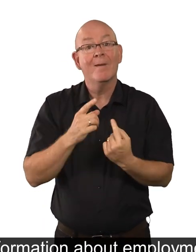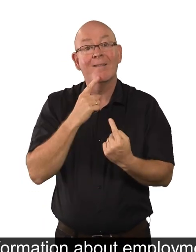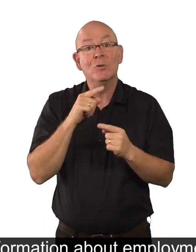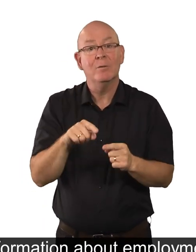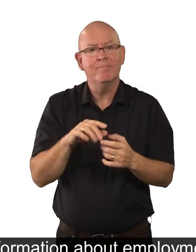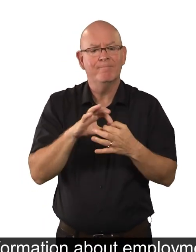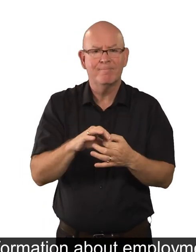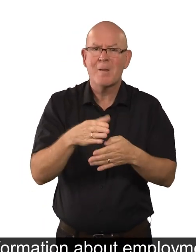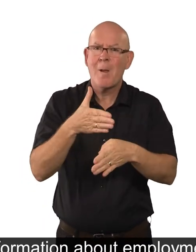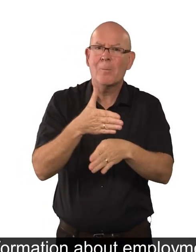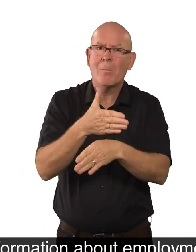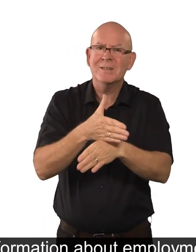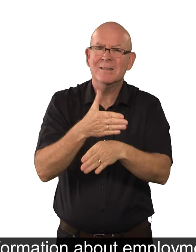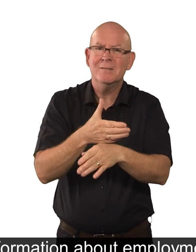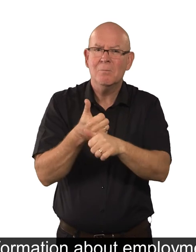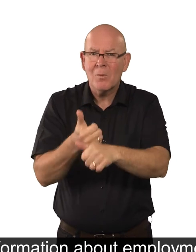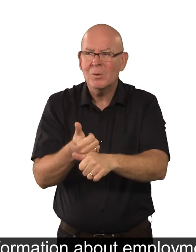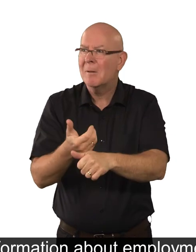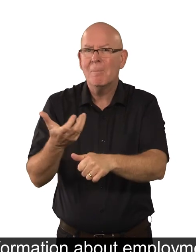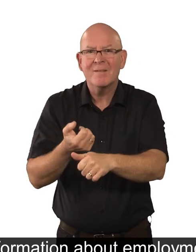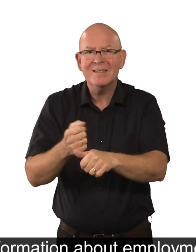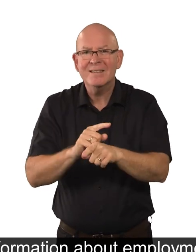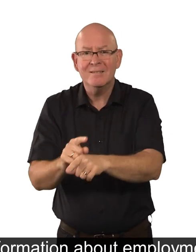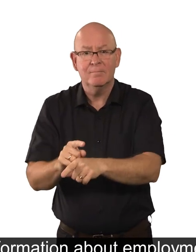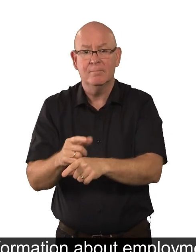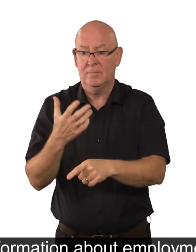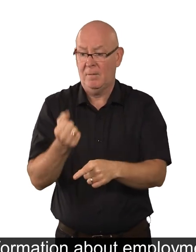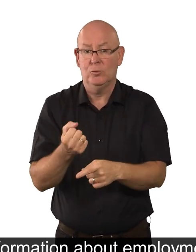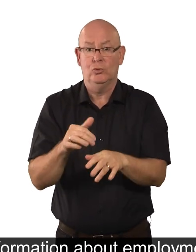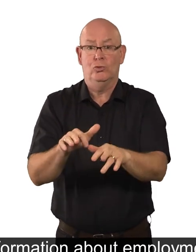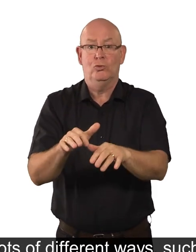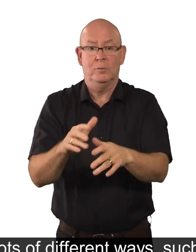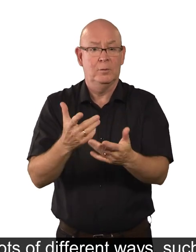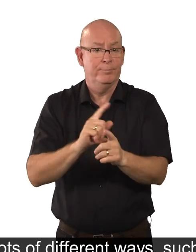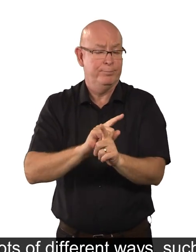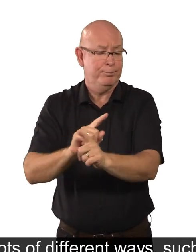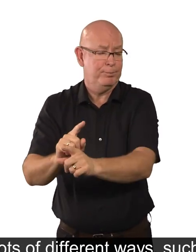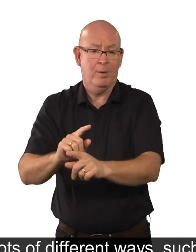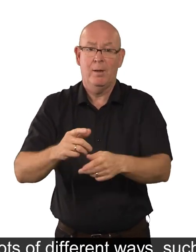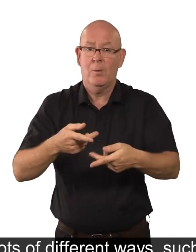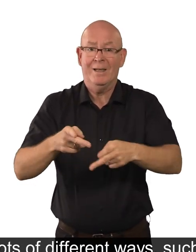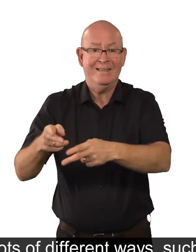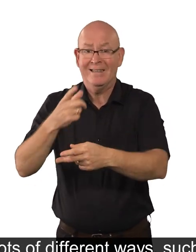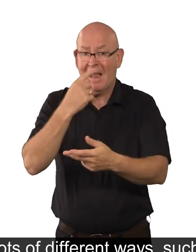Information about employment support and benefits is available in lots of different ways,